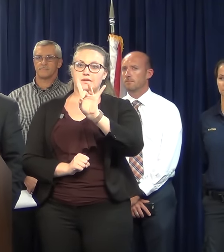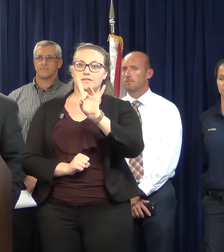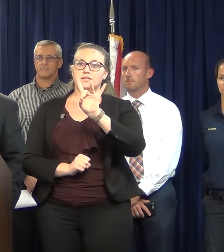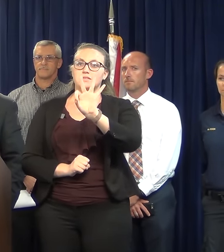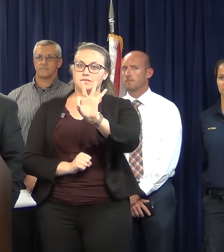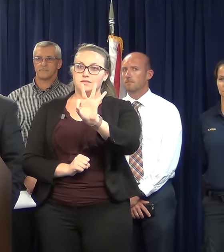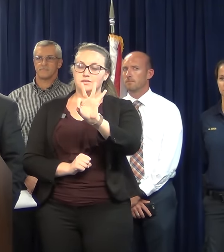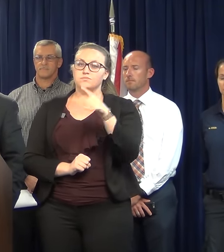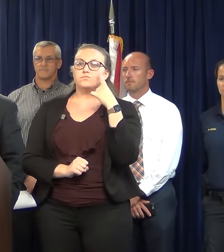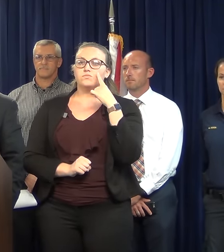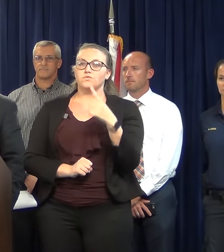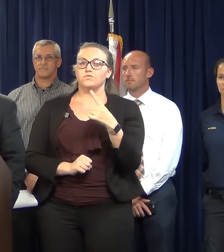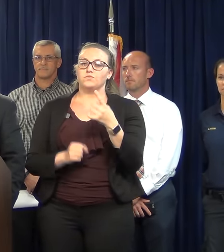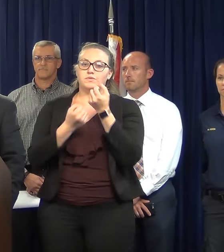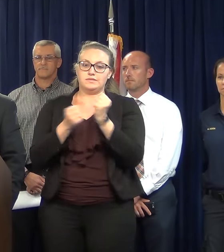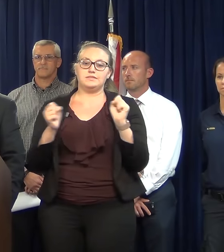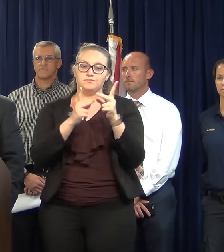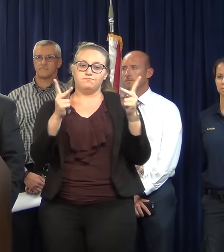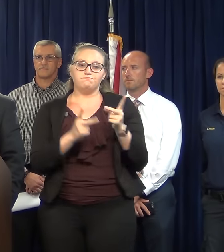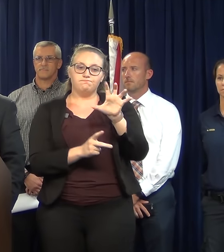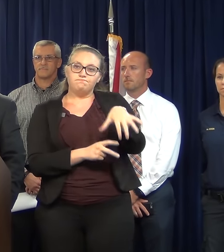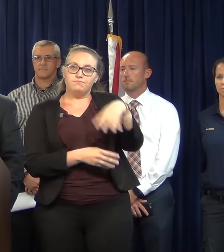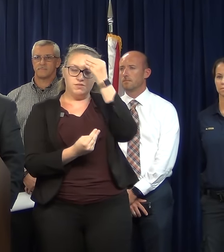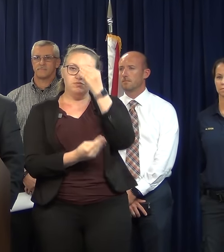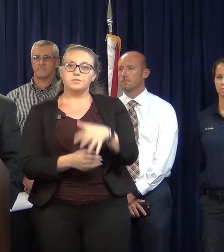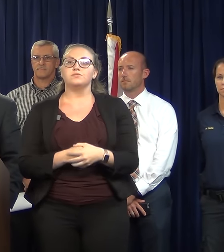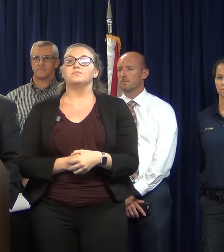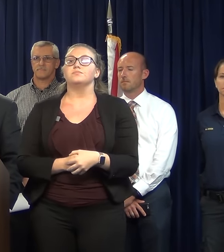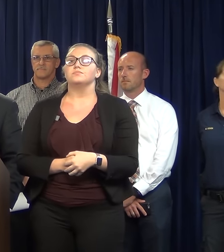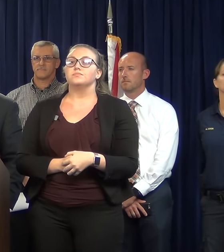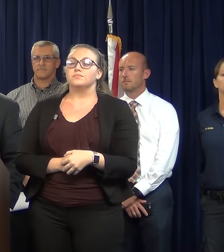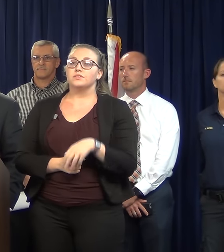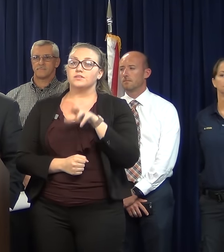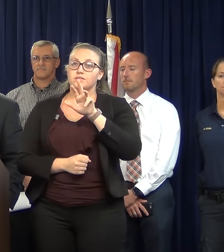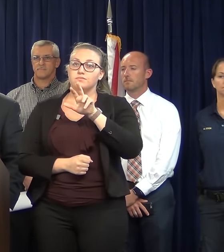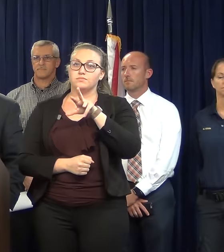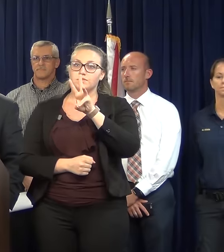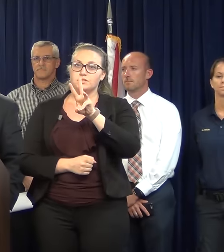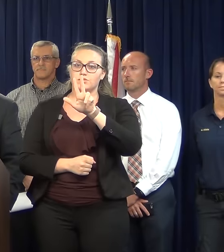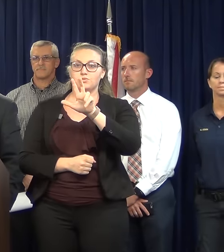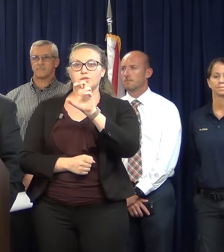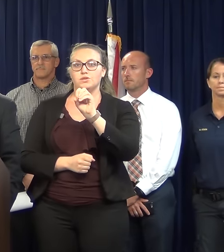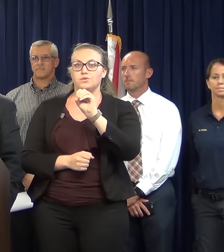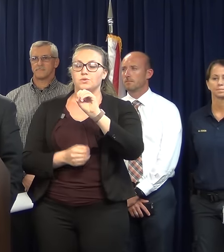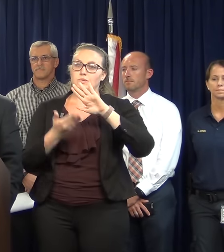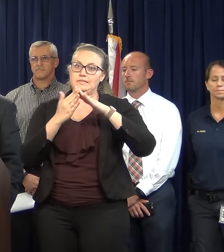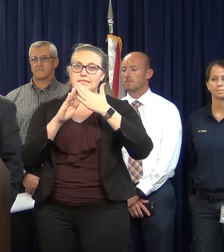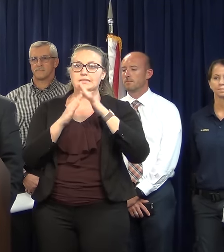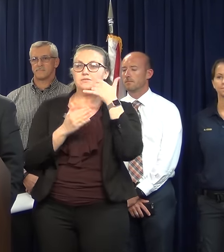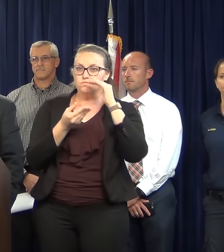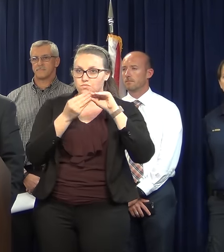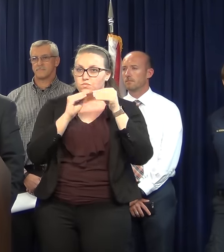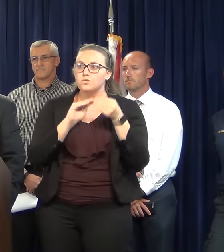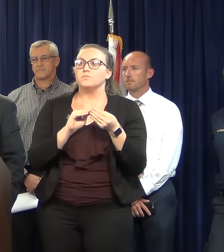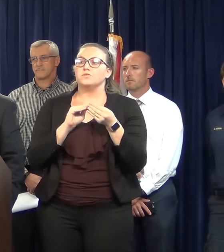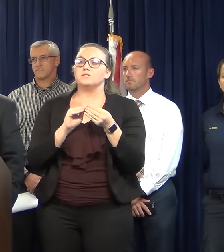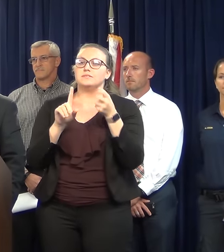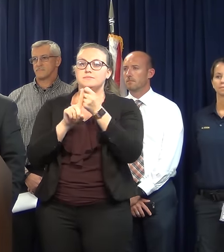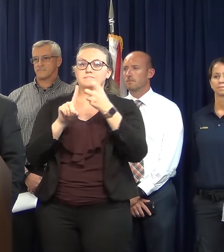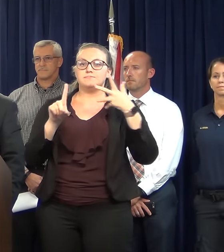for shelter information. The 630-CITY customer call center has expected to